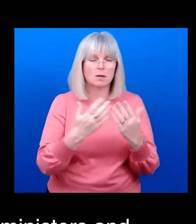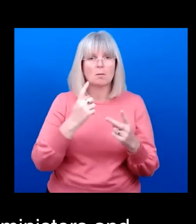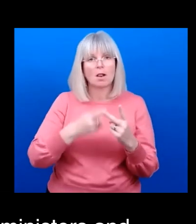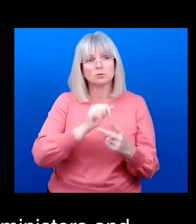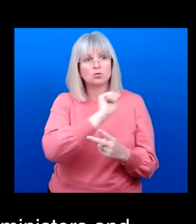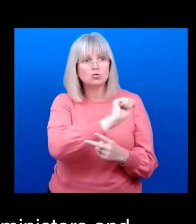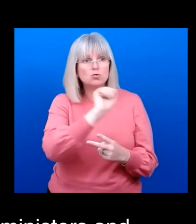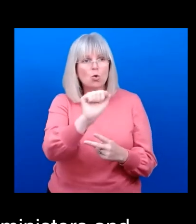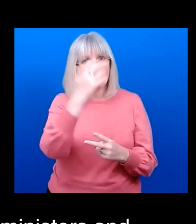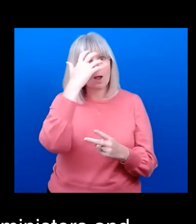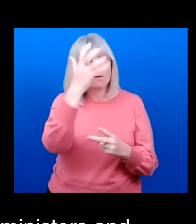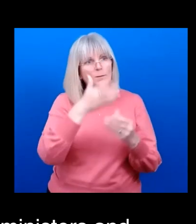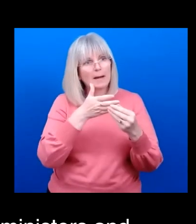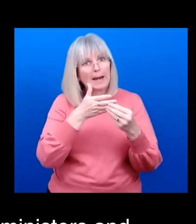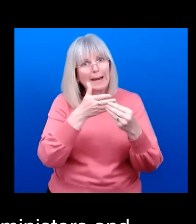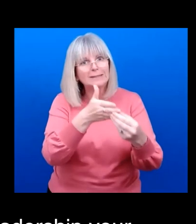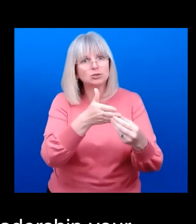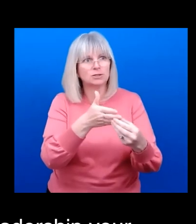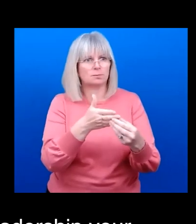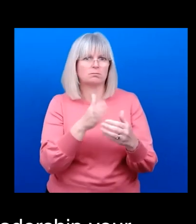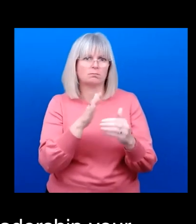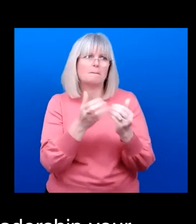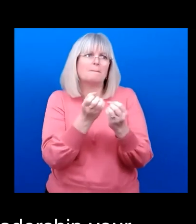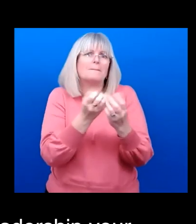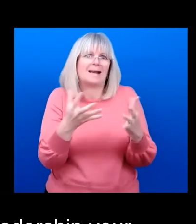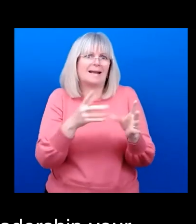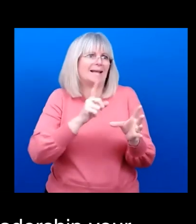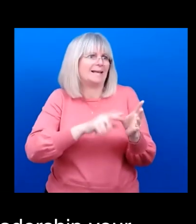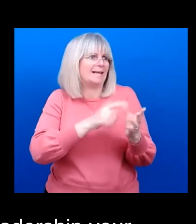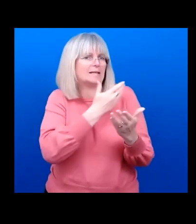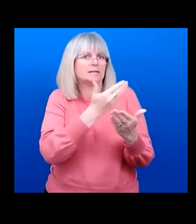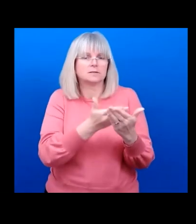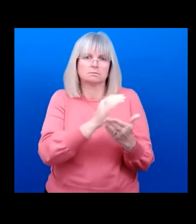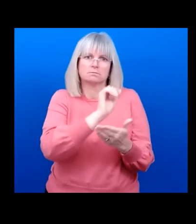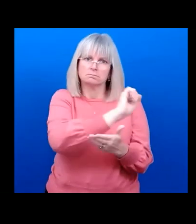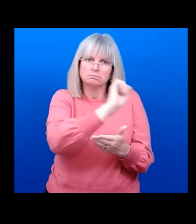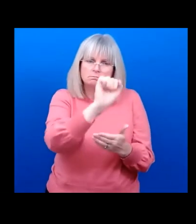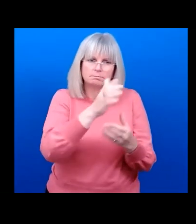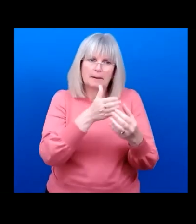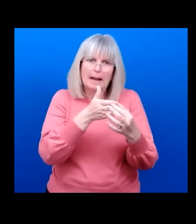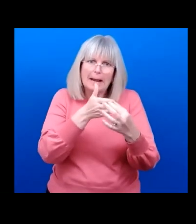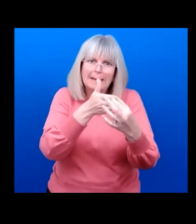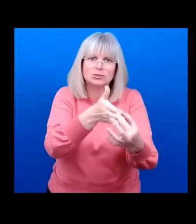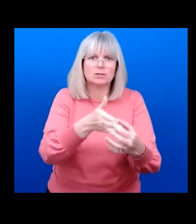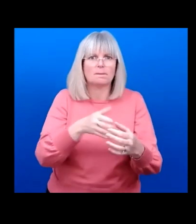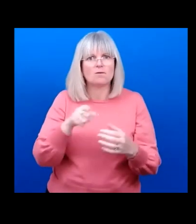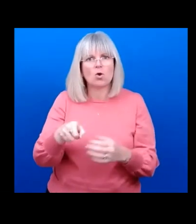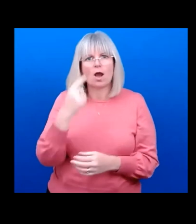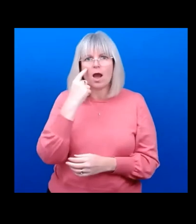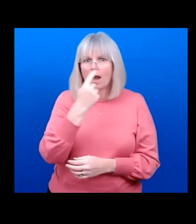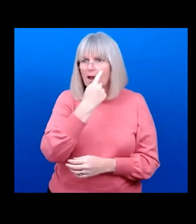shown over many years, really, in taking forward this agenda and for that leadership on eye health globally.